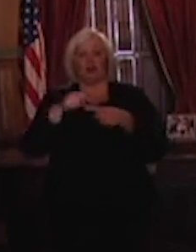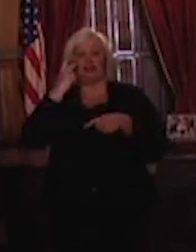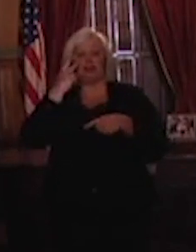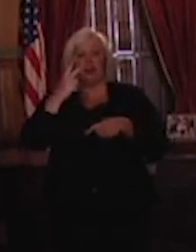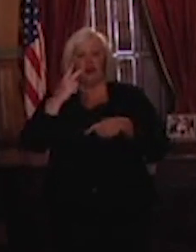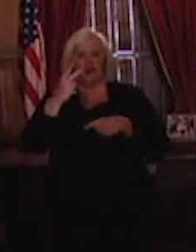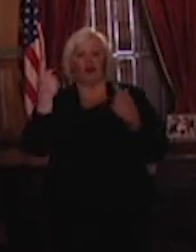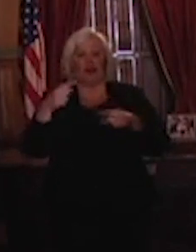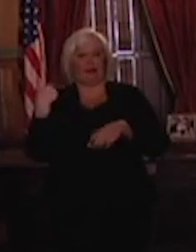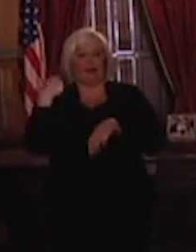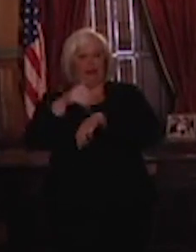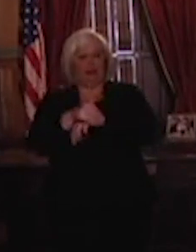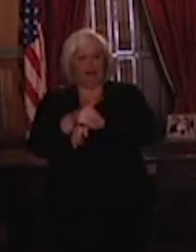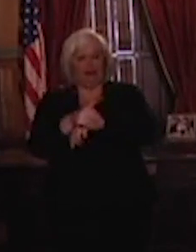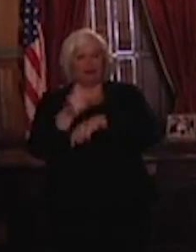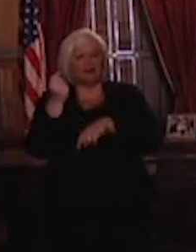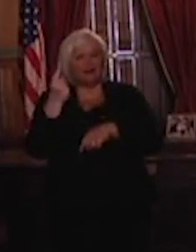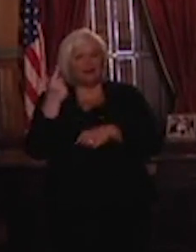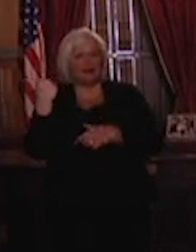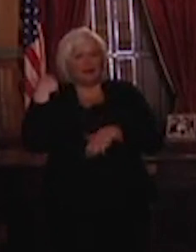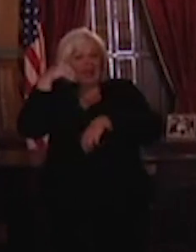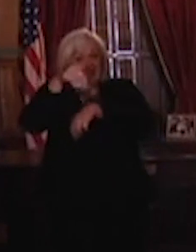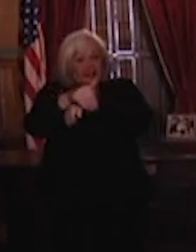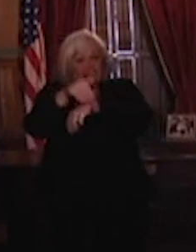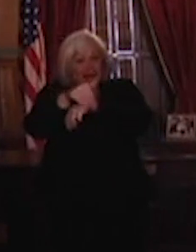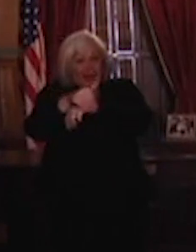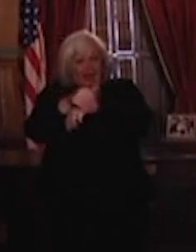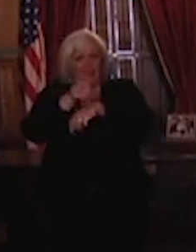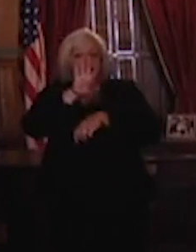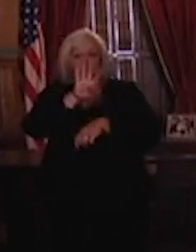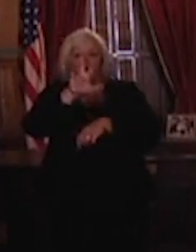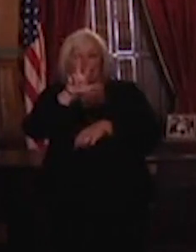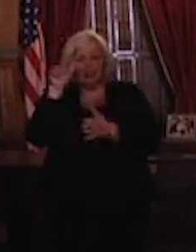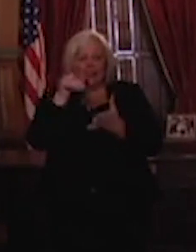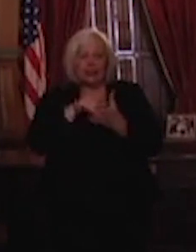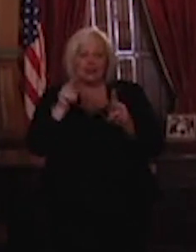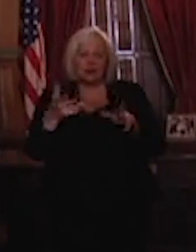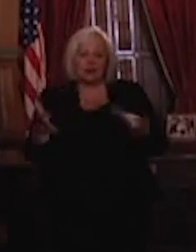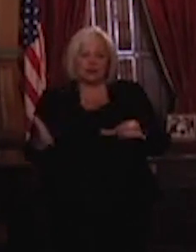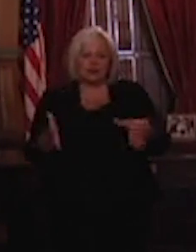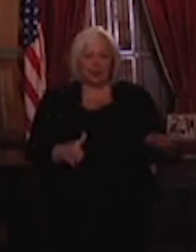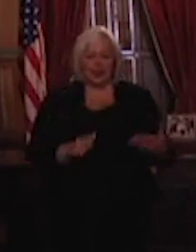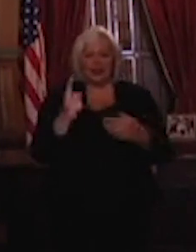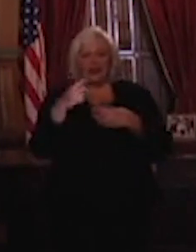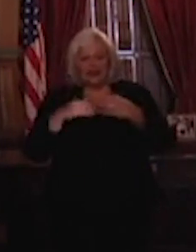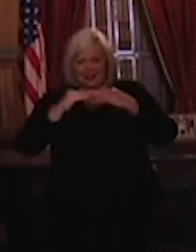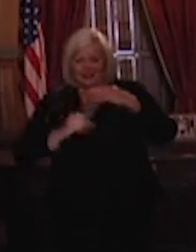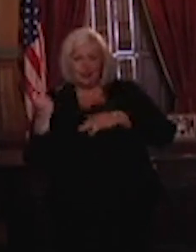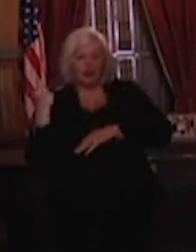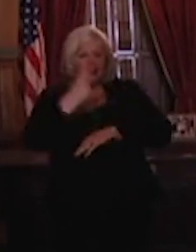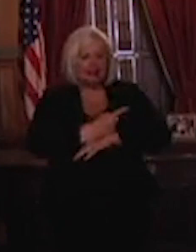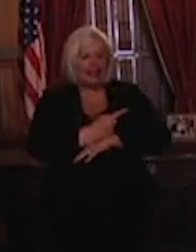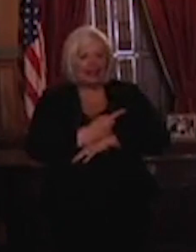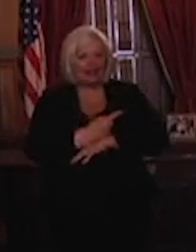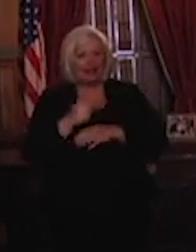reporting last night that we lost 4,300 people in one 24-hour period in this nation. We're having a 9-11 event